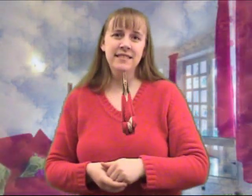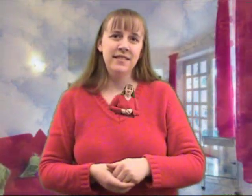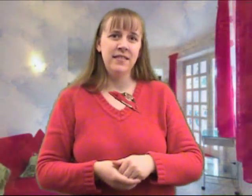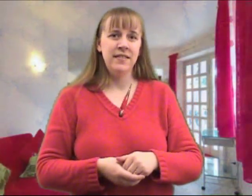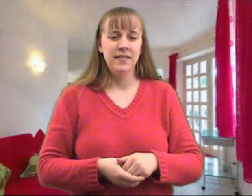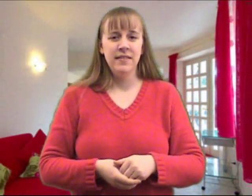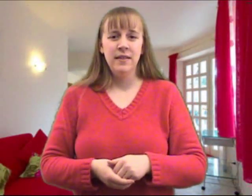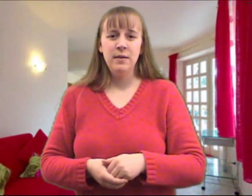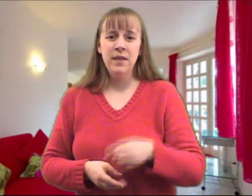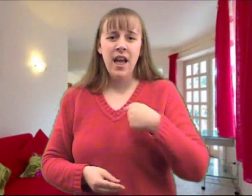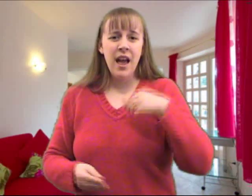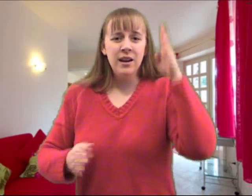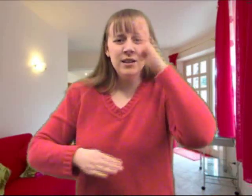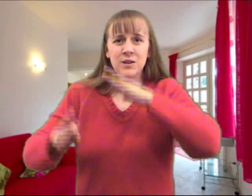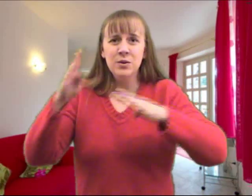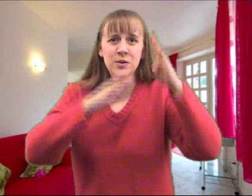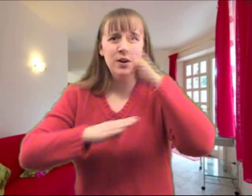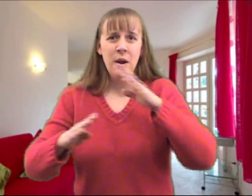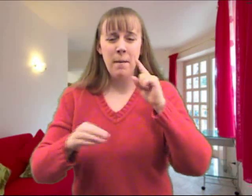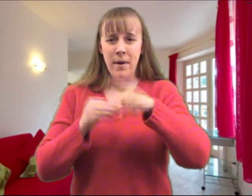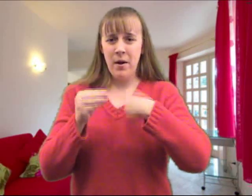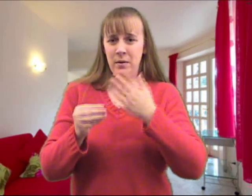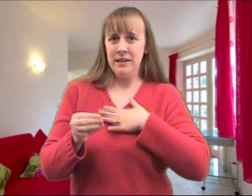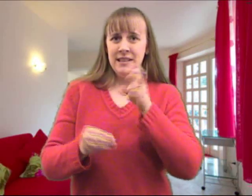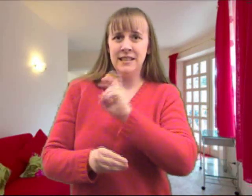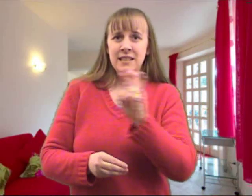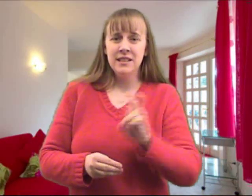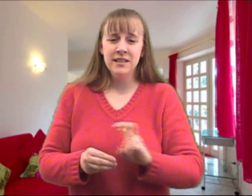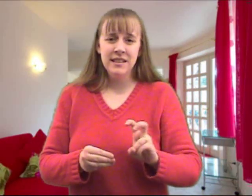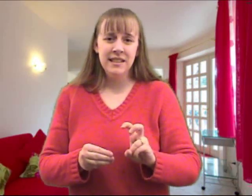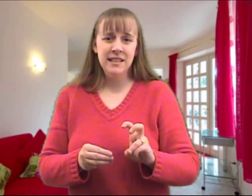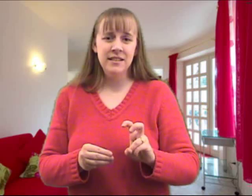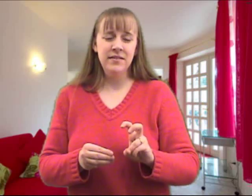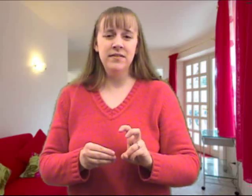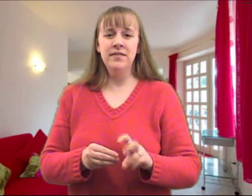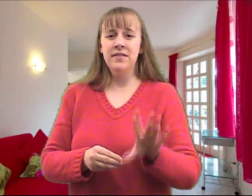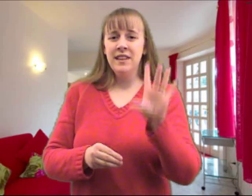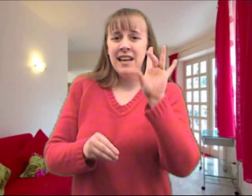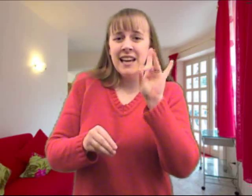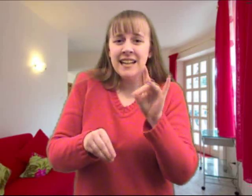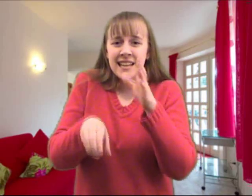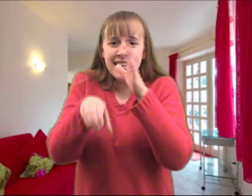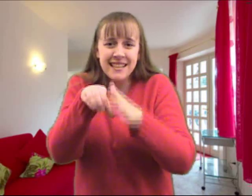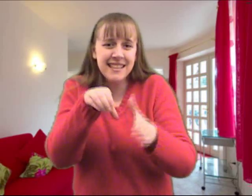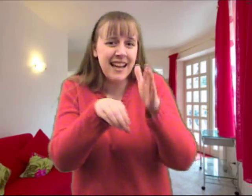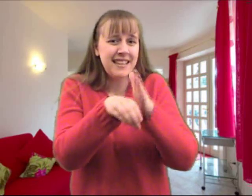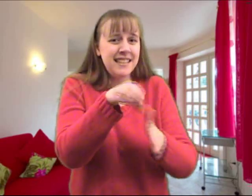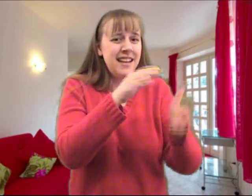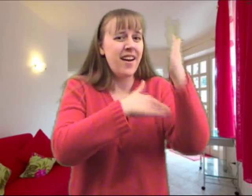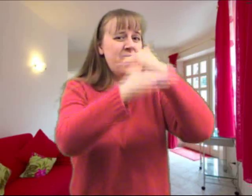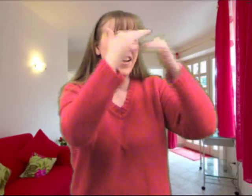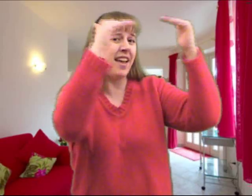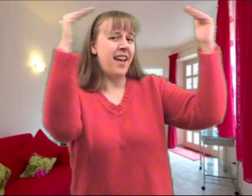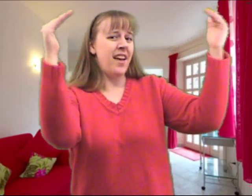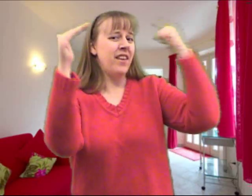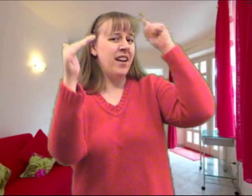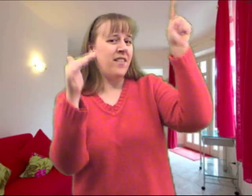I was concerned for my delivery. Eight little slices of heaven